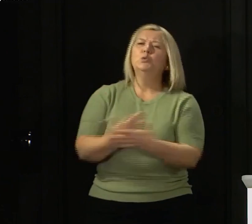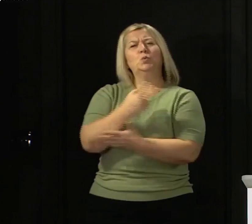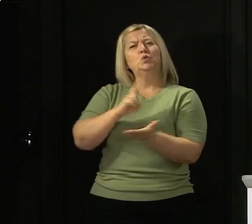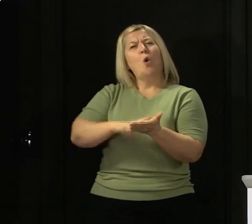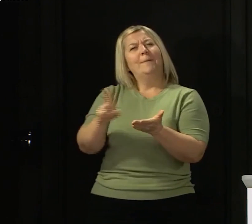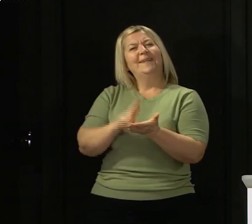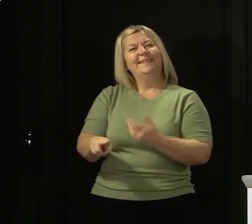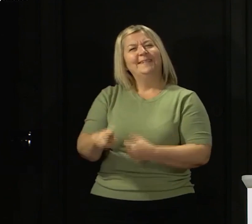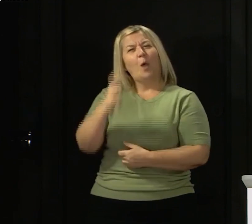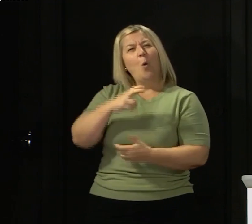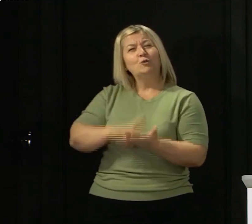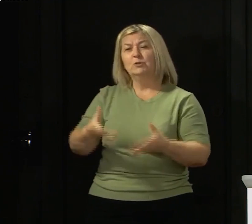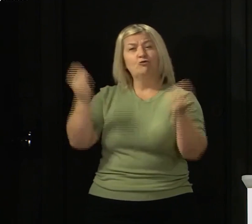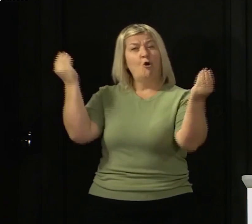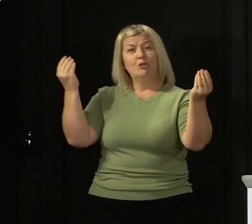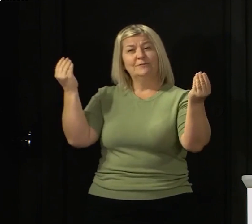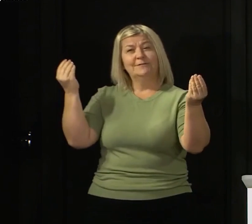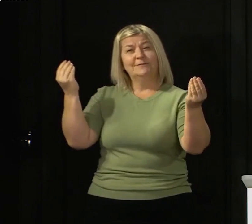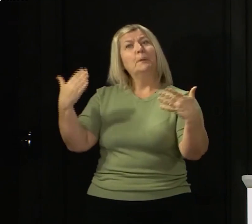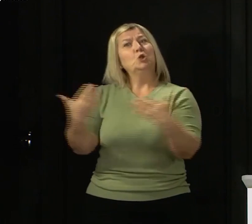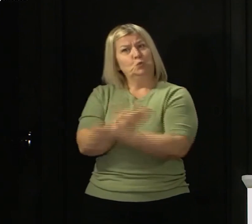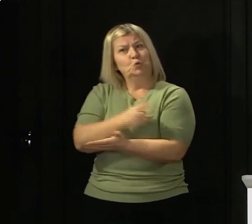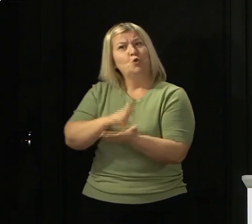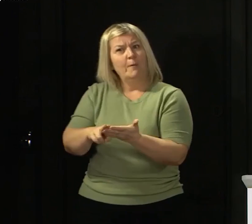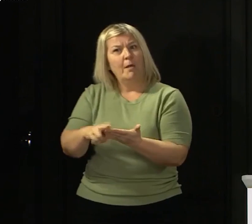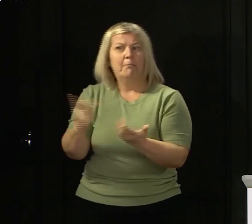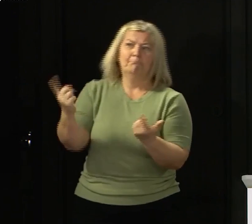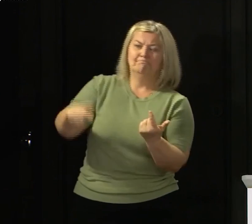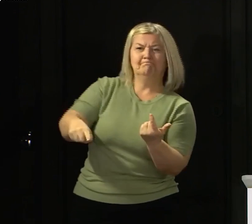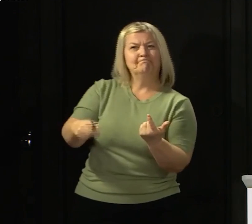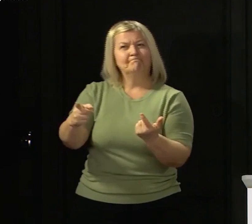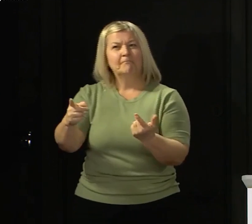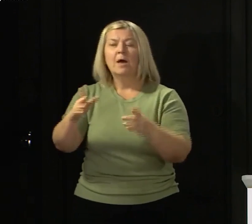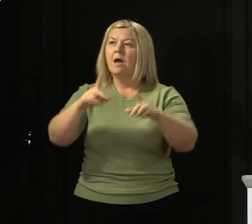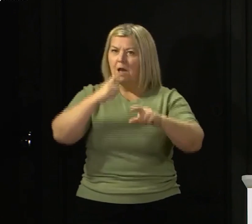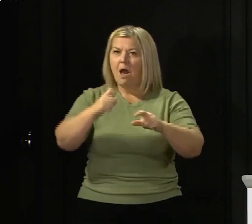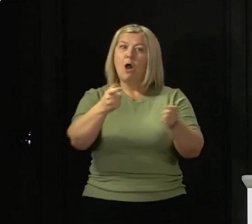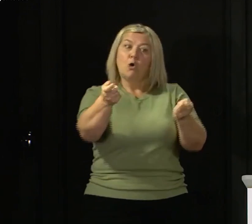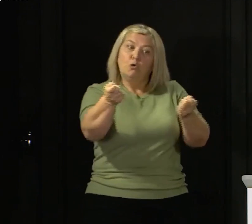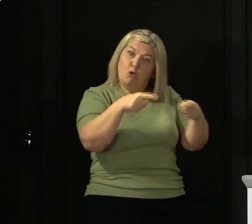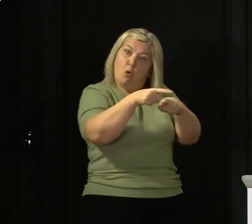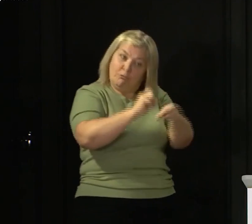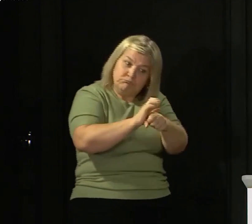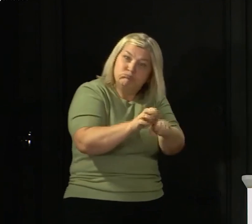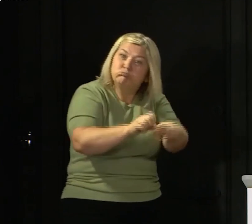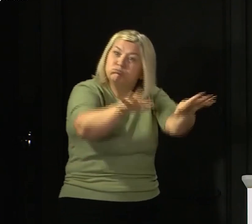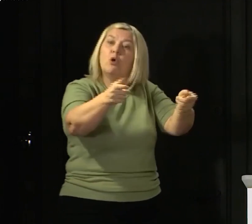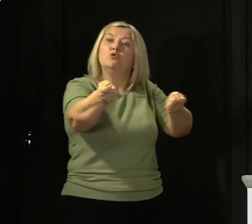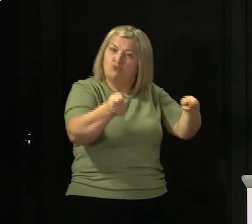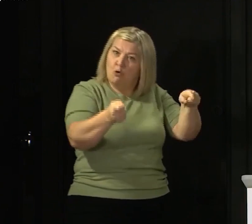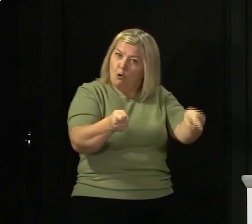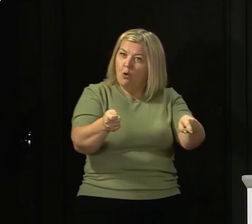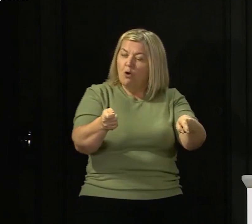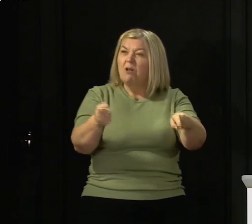living alongside this virus but in a form that keeps it under control and stops it taking the toll that we know it can do.